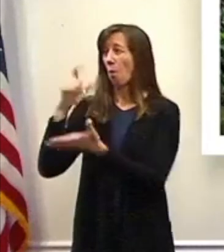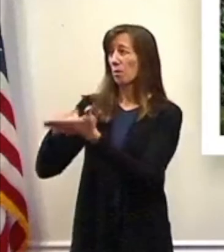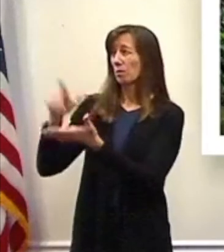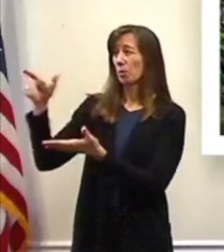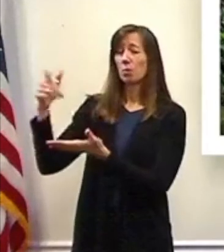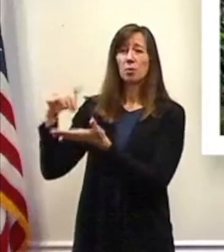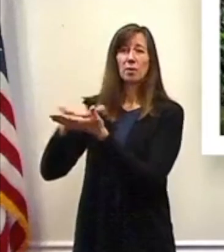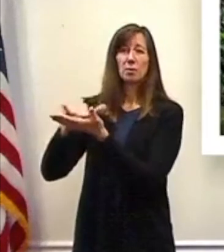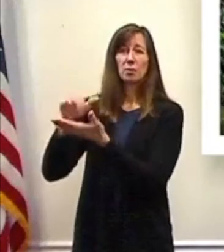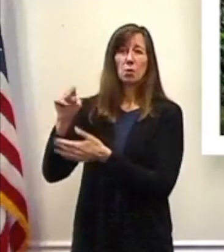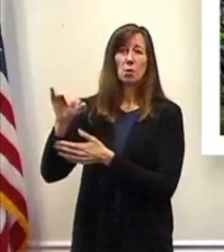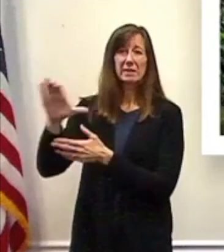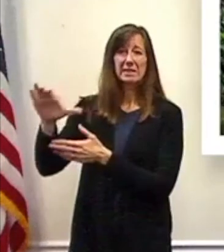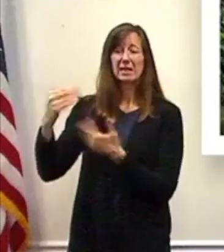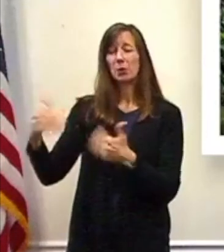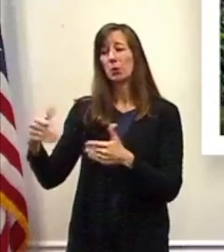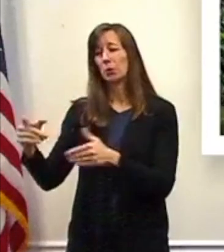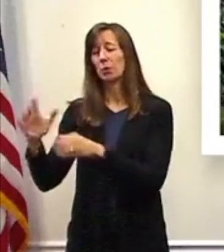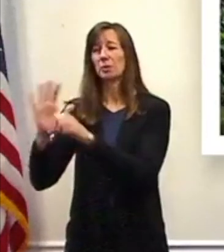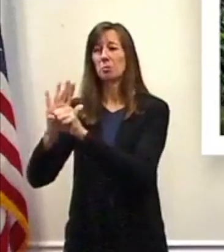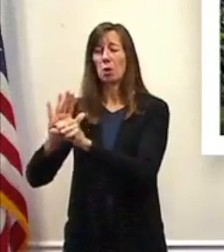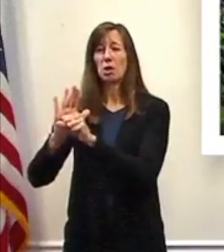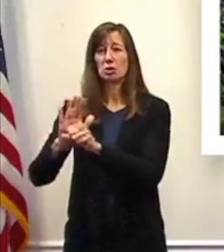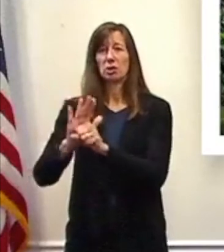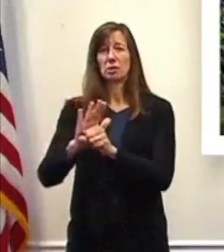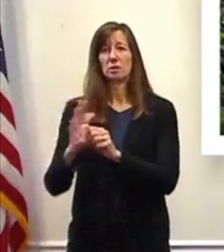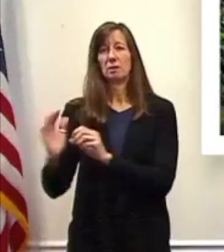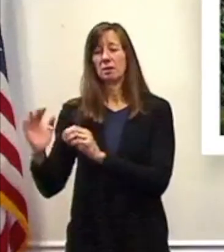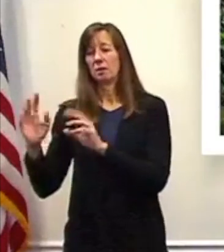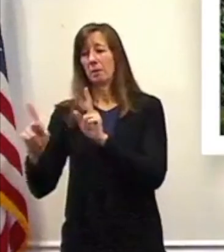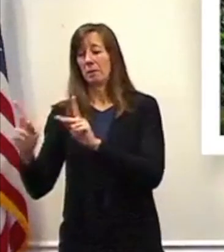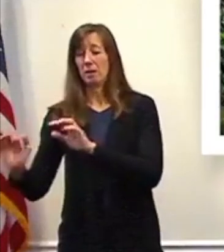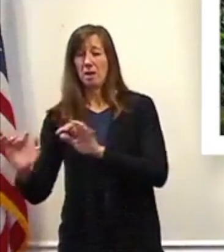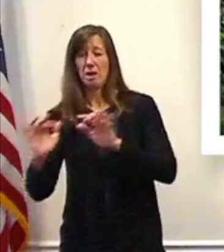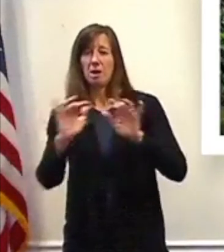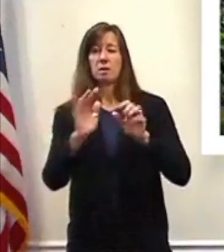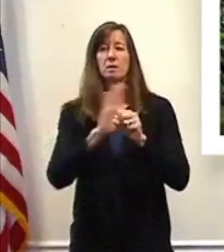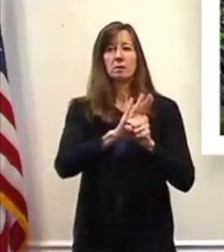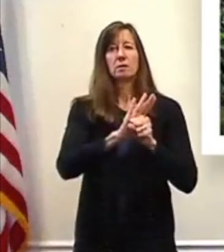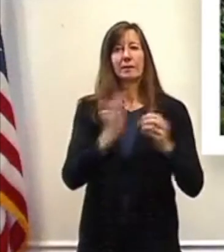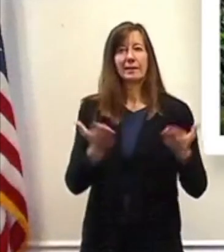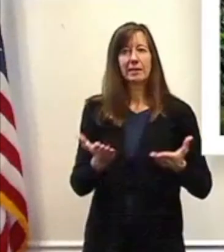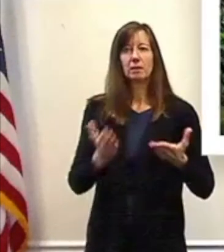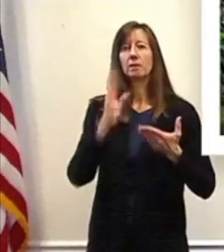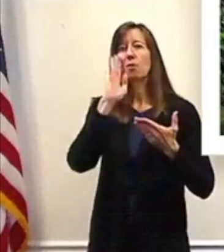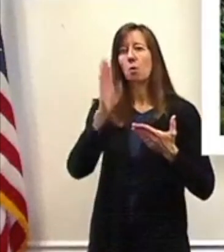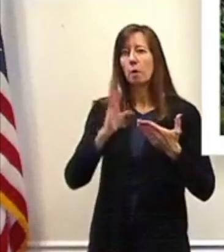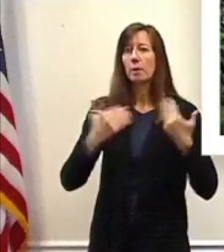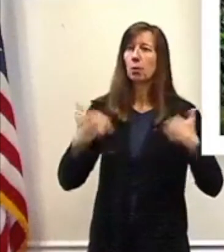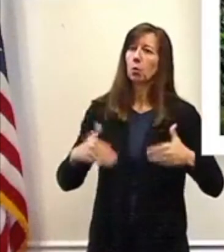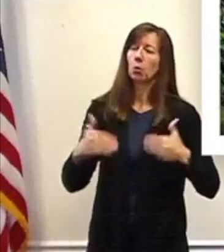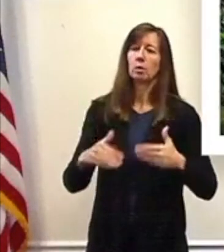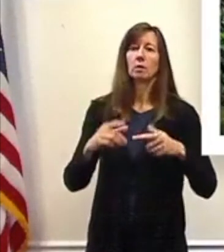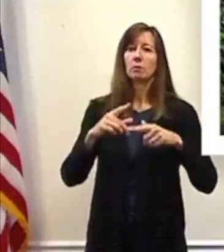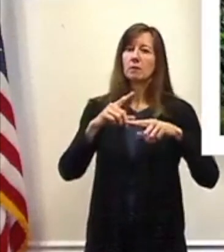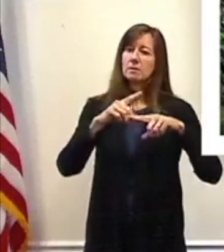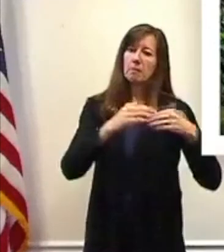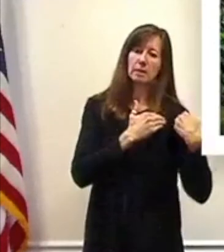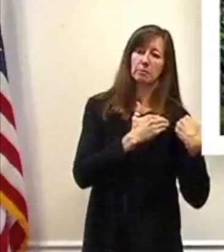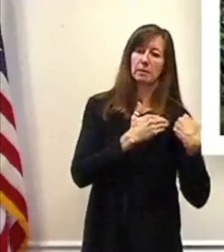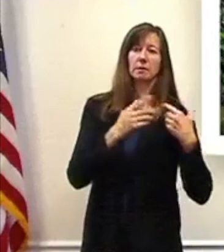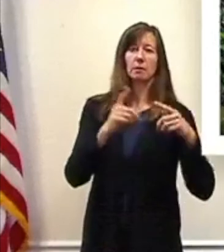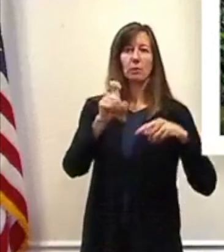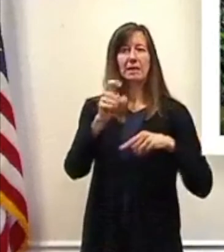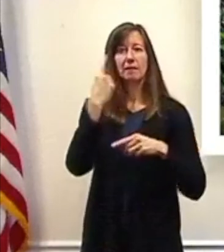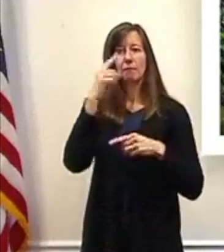housing costs will continue to rise, and it's going to be incumbent upon towns, villages, and cities, and all of us, developers and otherwise, to really engage in providing affordable